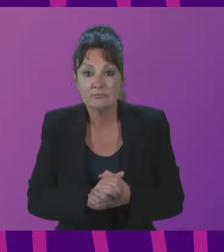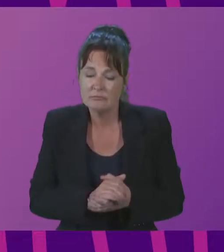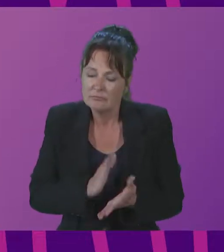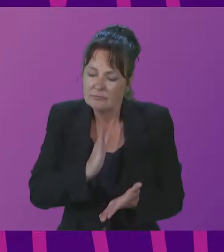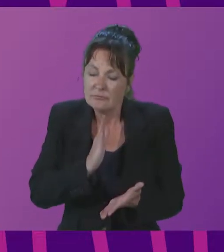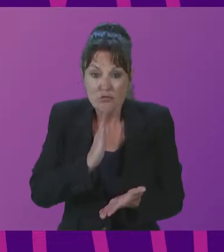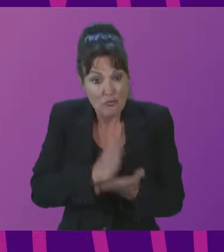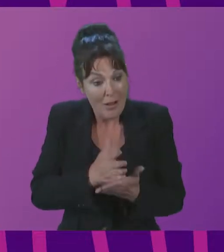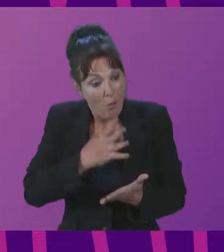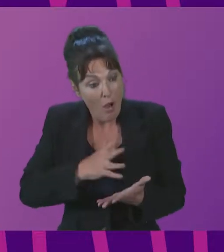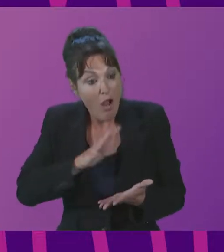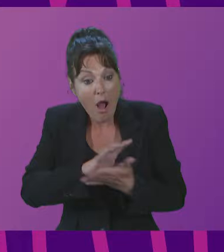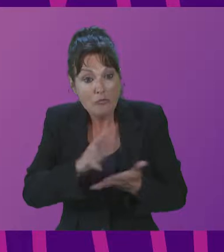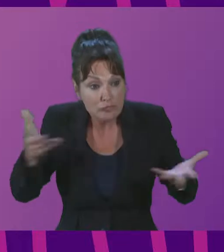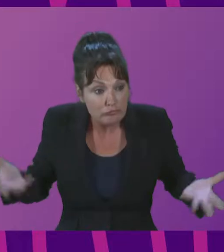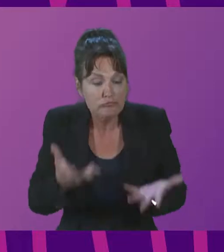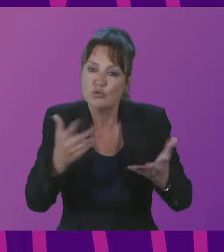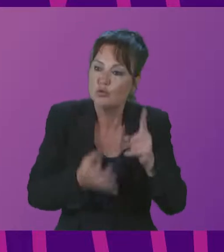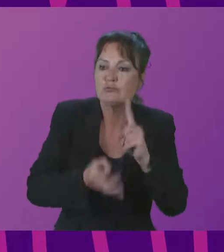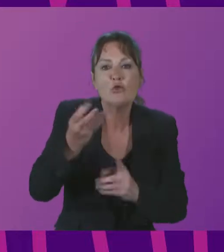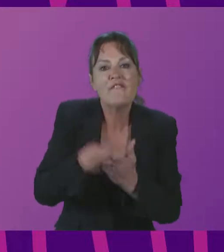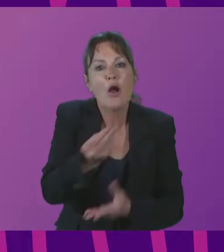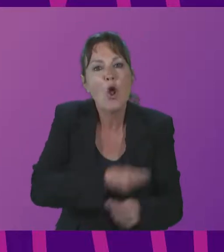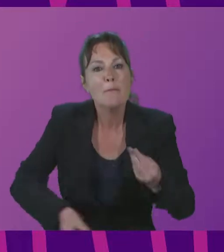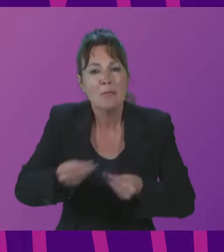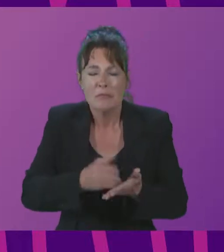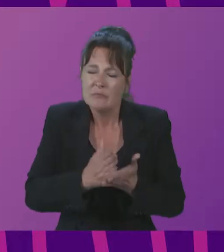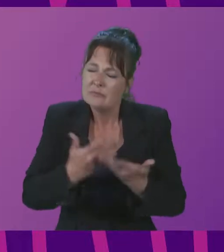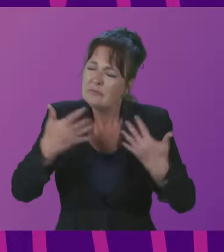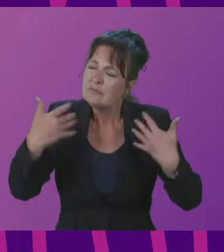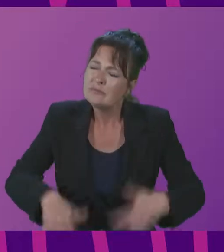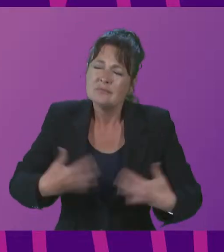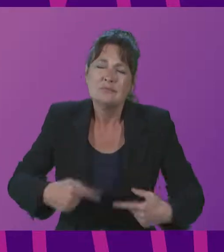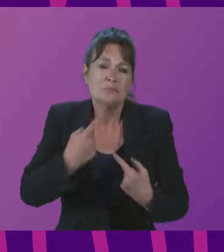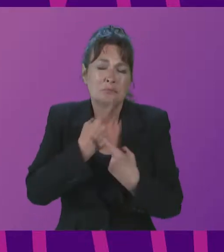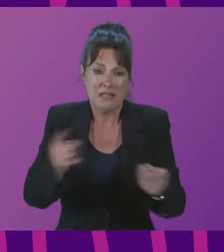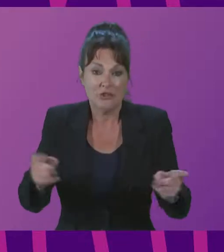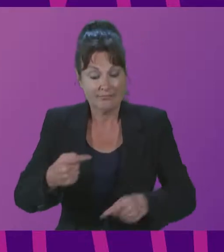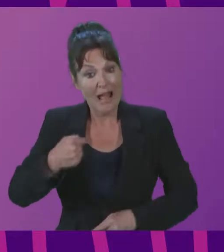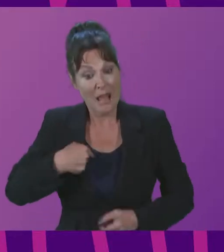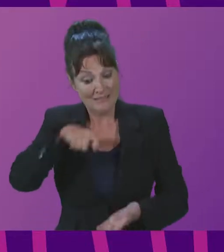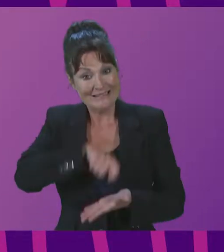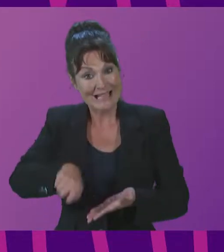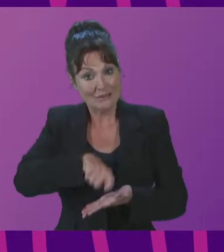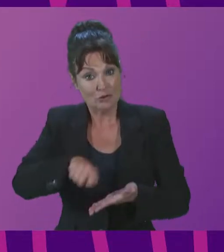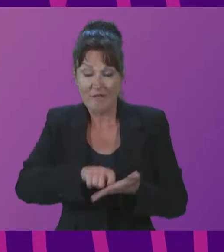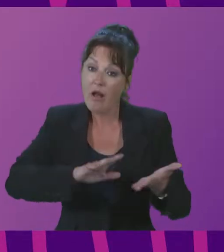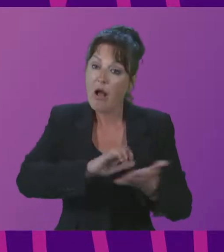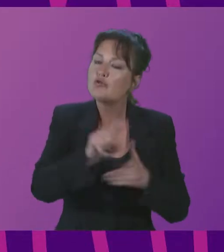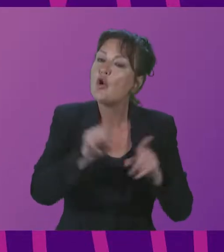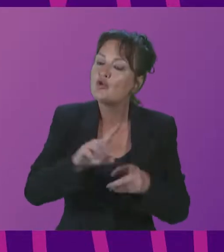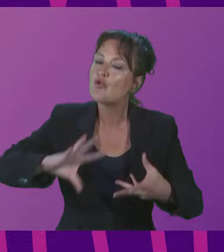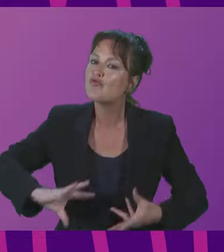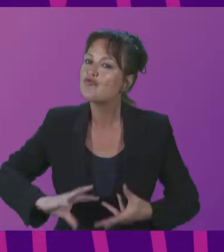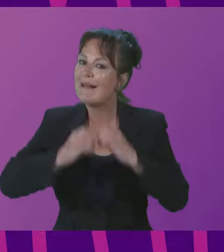relevant and powerful message to the whole world. I'm the Secretary of Culture and Creative Economy